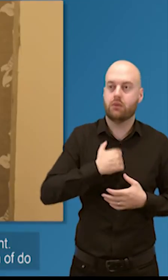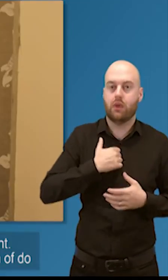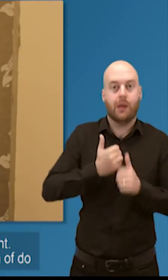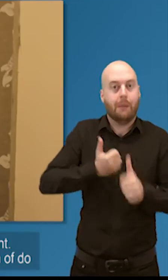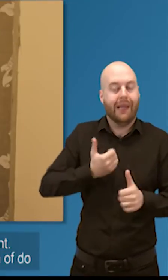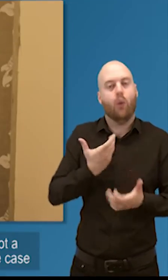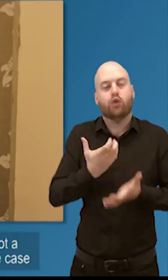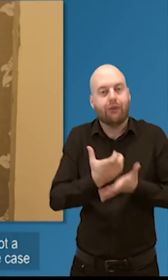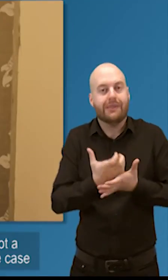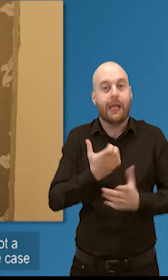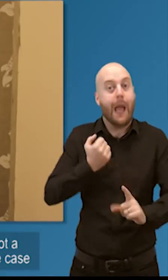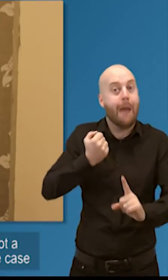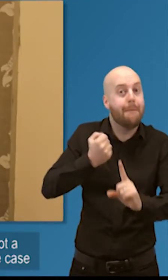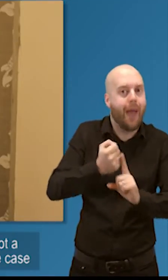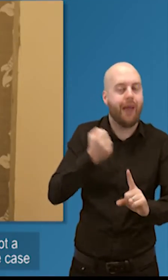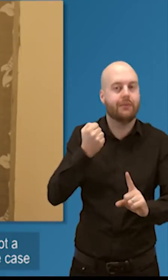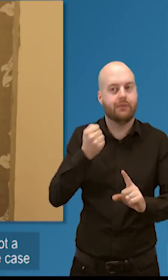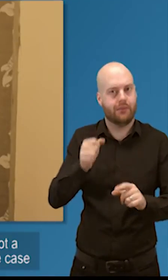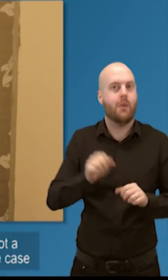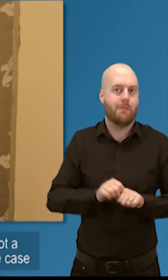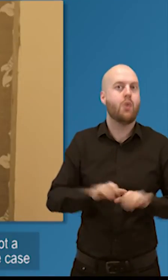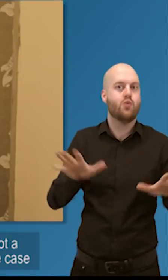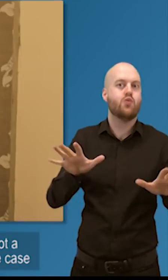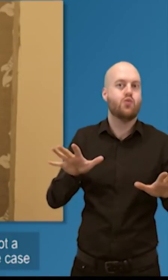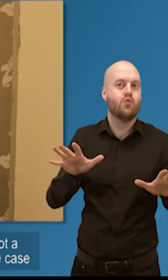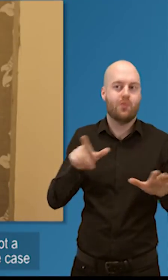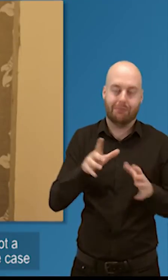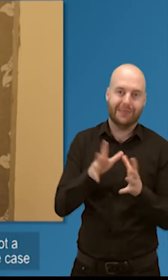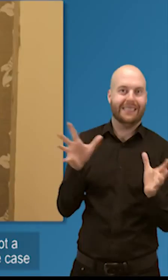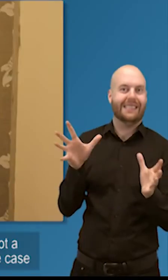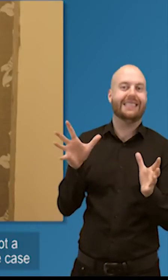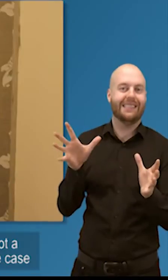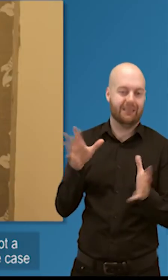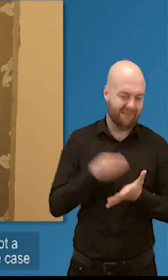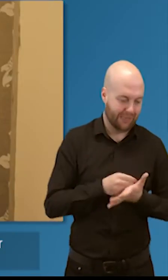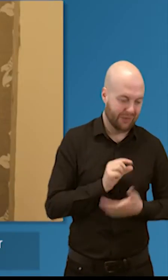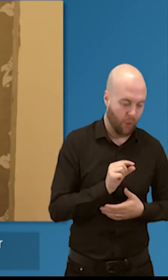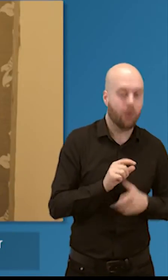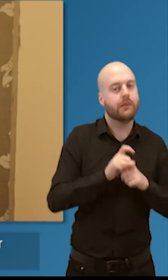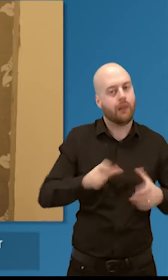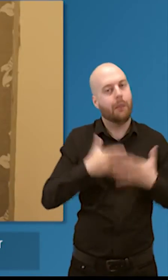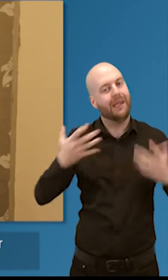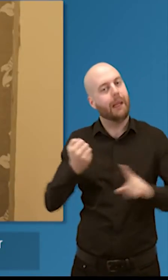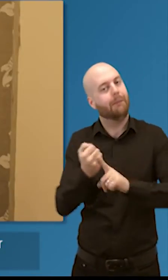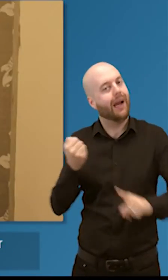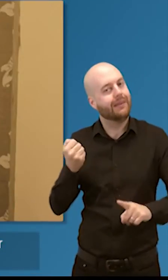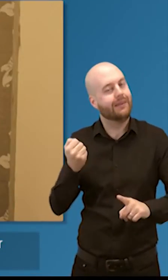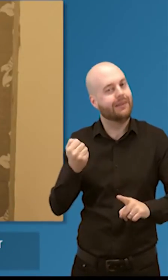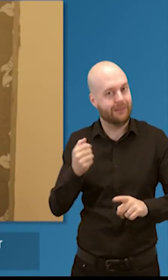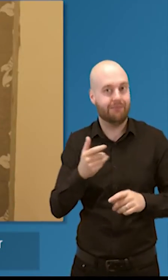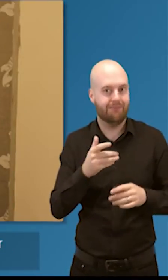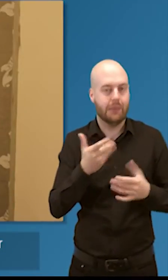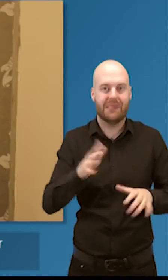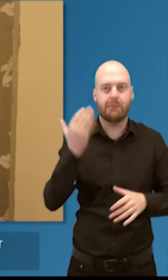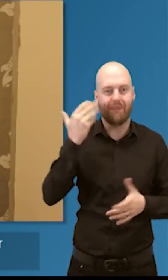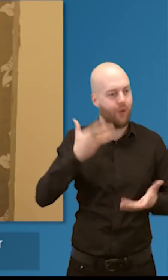every now and again of do we not bother with organisations if they've just got a really small amount of money and that's just not the case for us at the moment. So everyone,